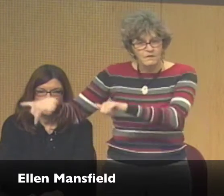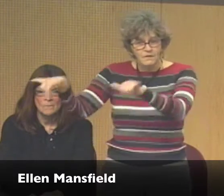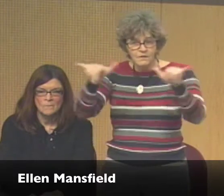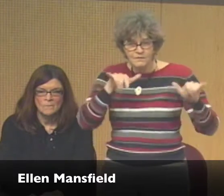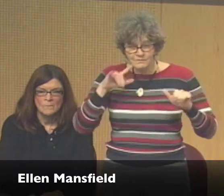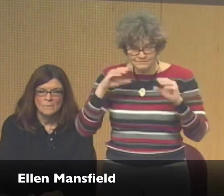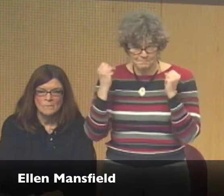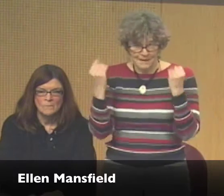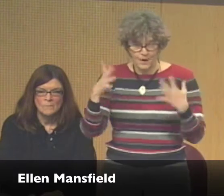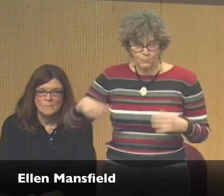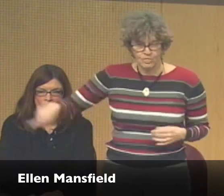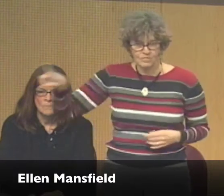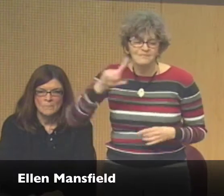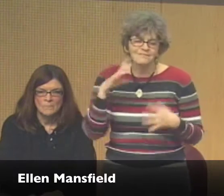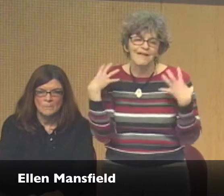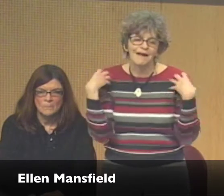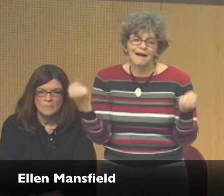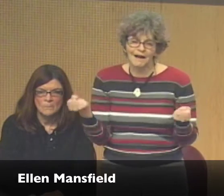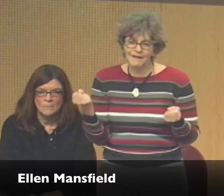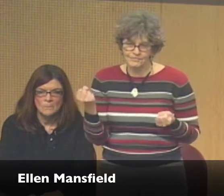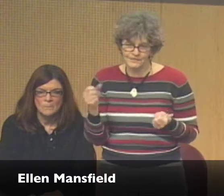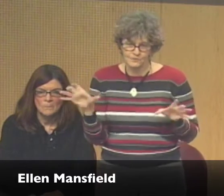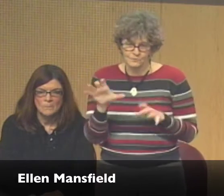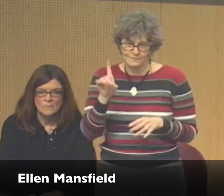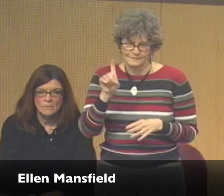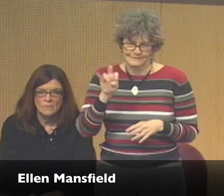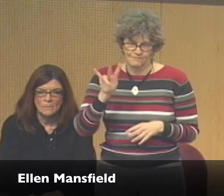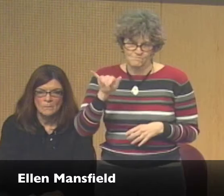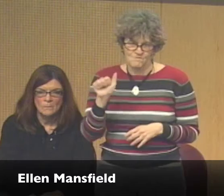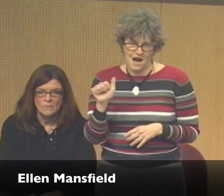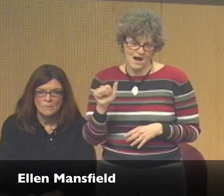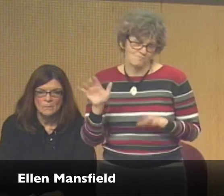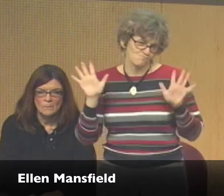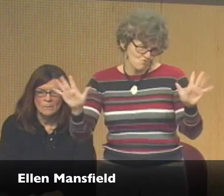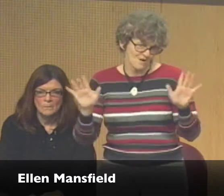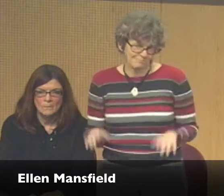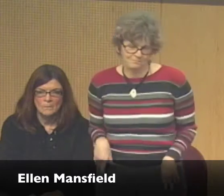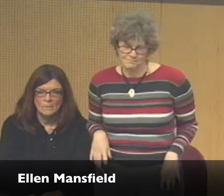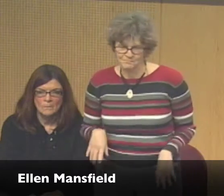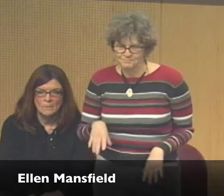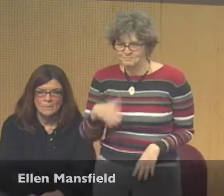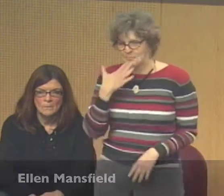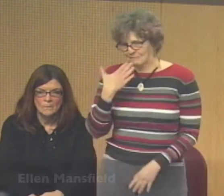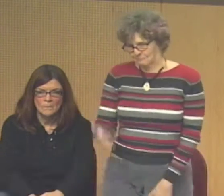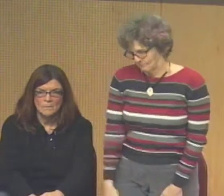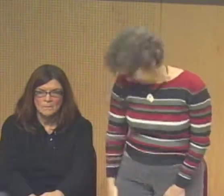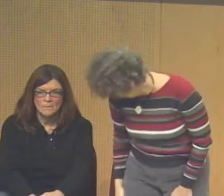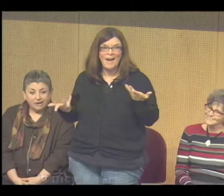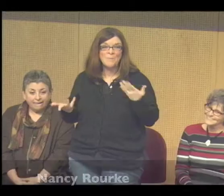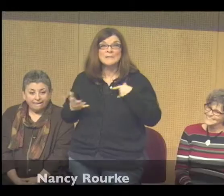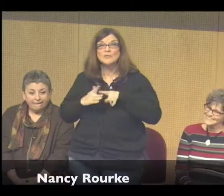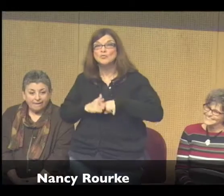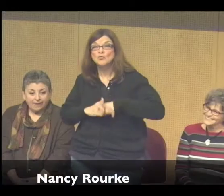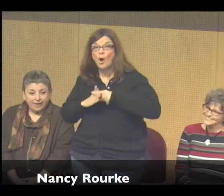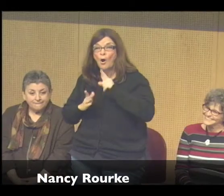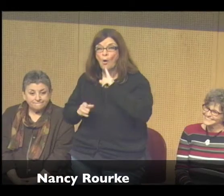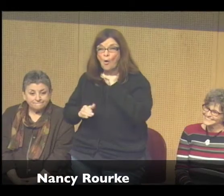alone. But when you find you have these commonalities and the universal experiences we all share, it's very healing. And I see Divya as a wonderful... I